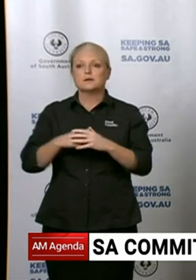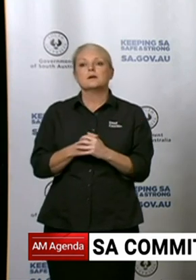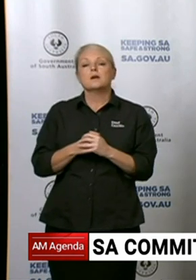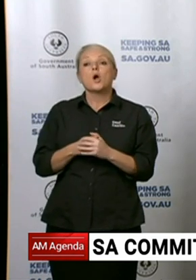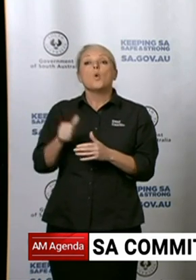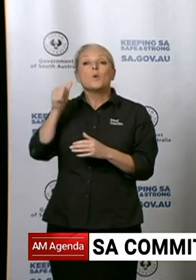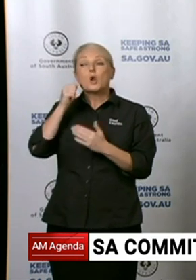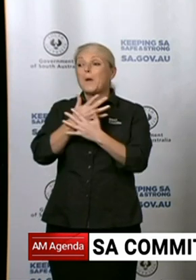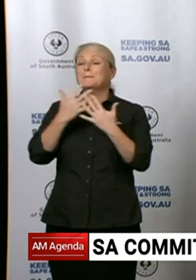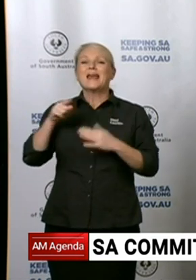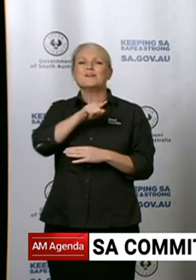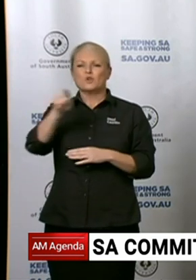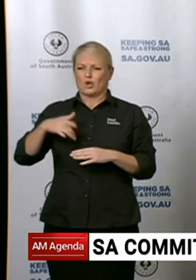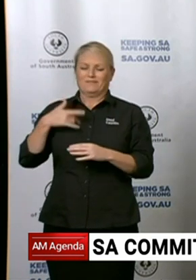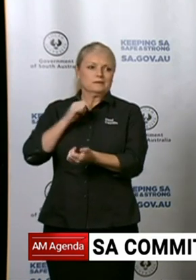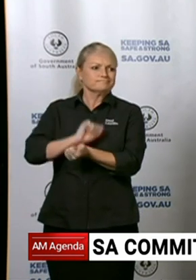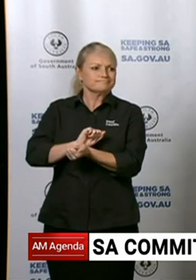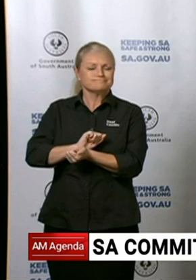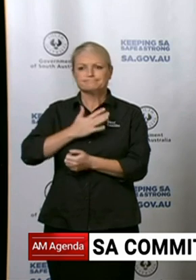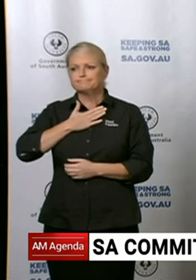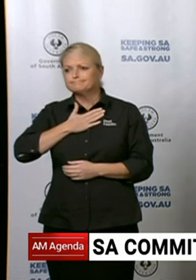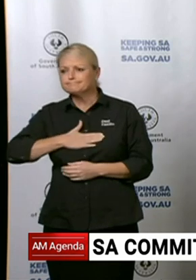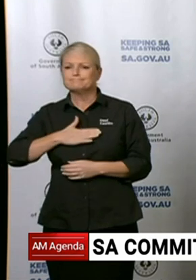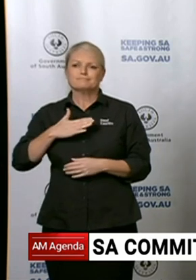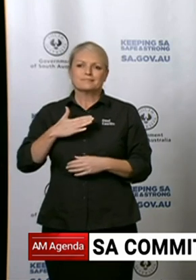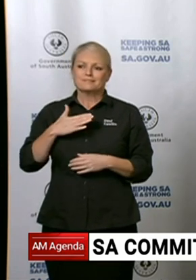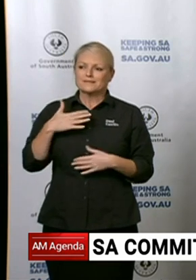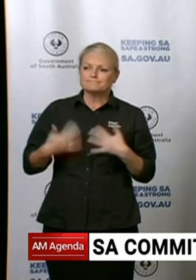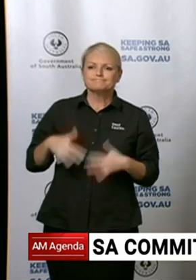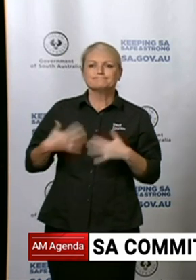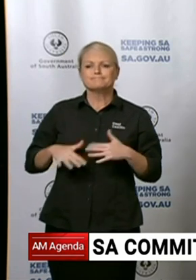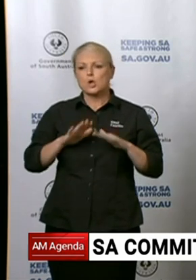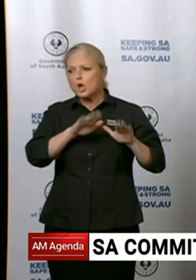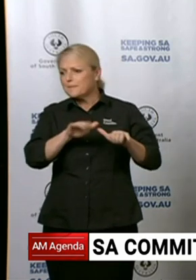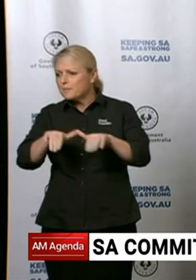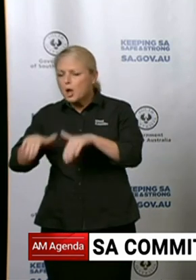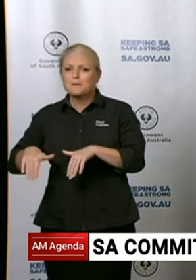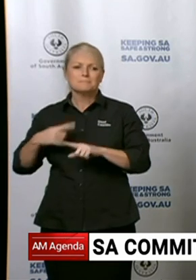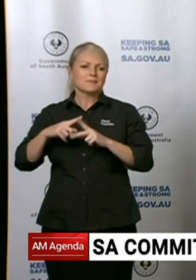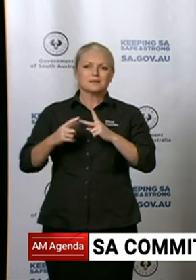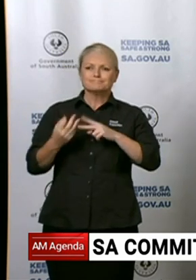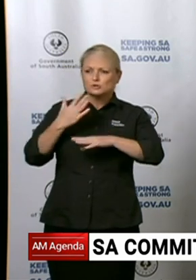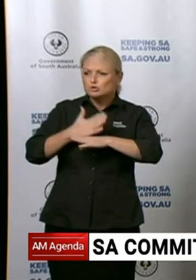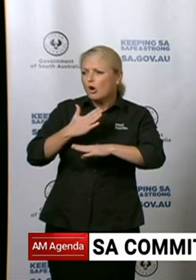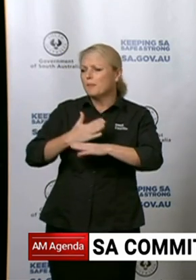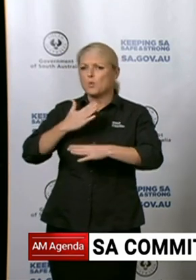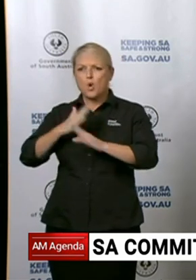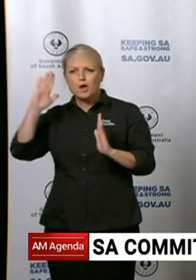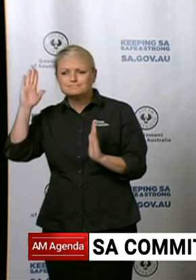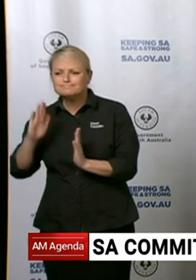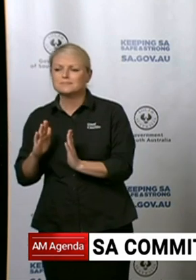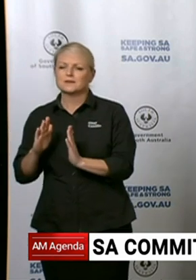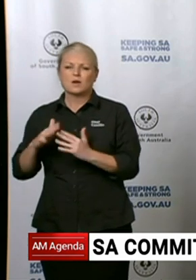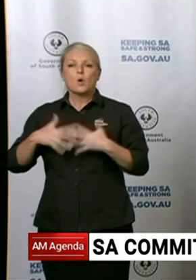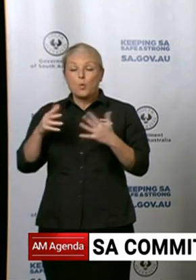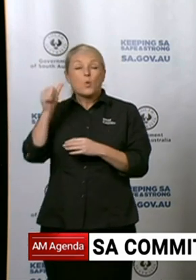people's freedom and also many people's ability to earn an income. So every one of the restrictions that have been put in place